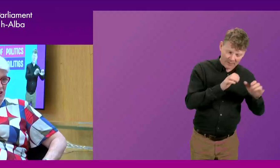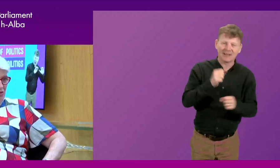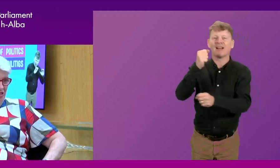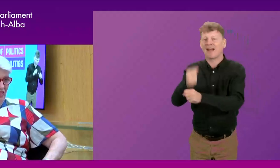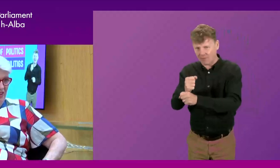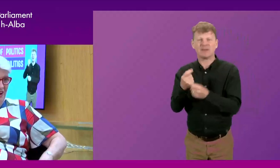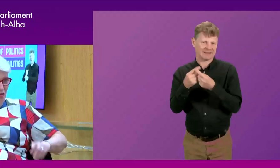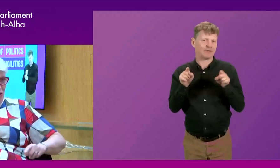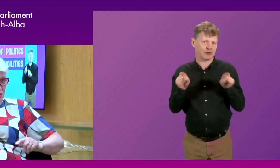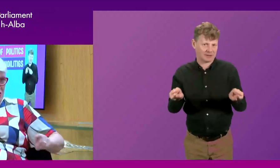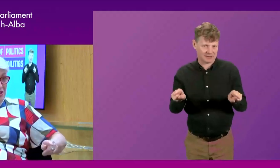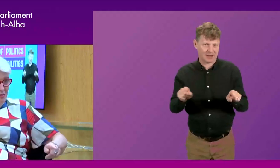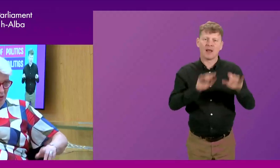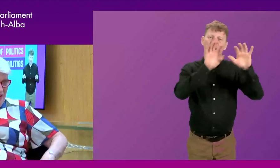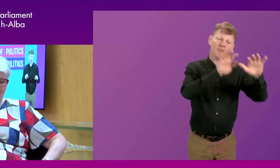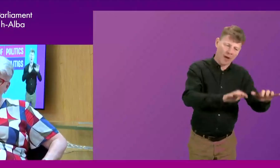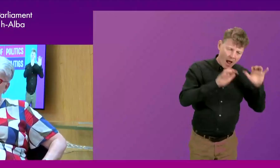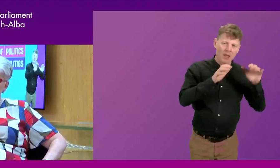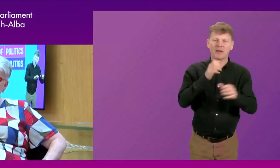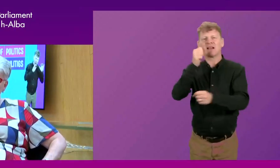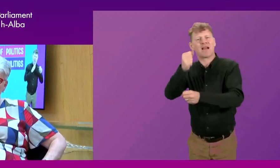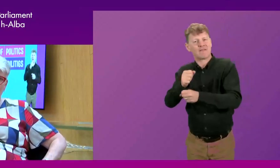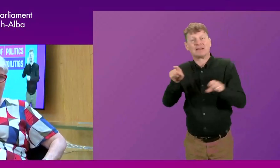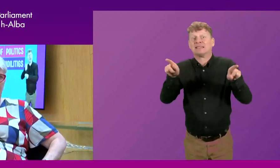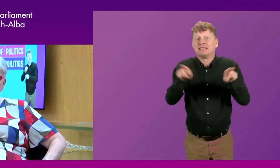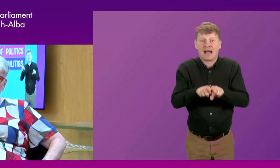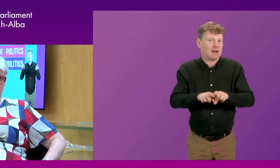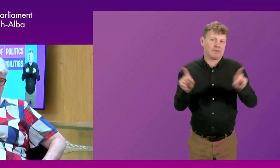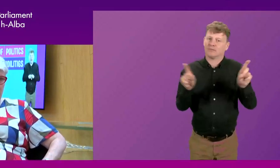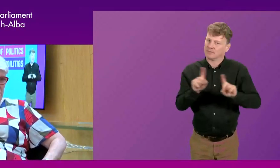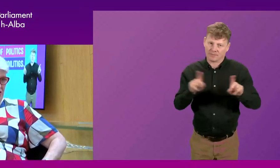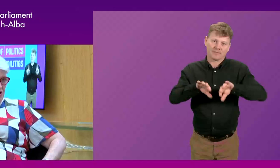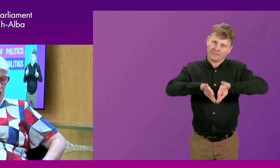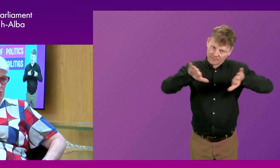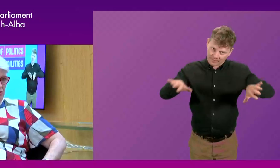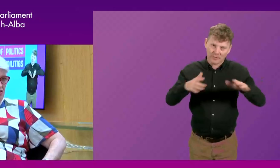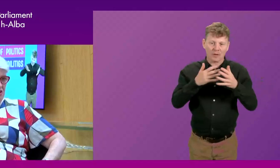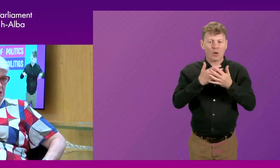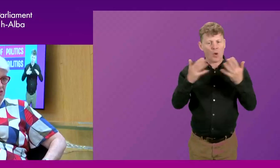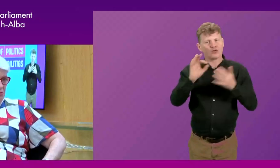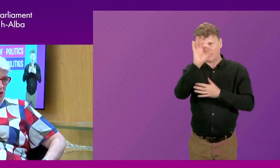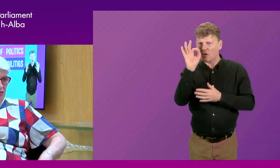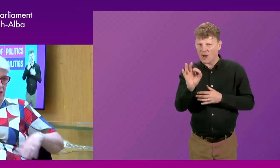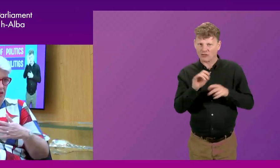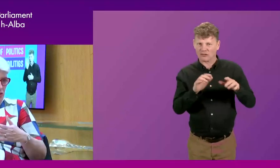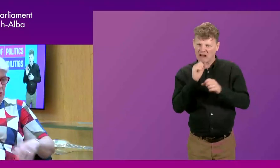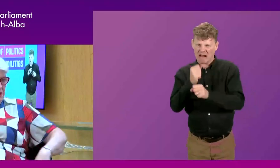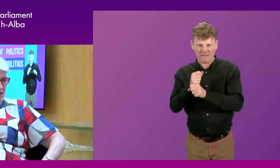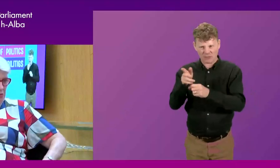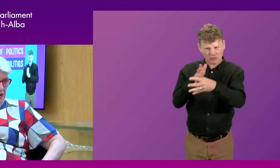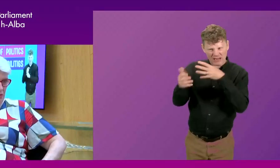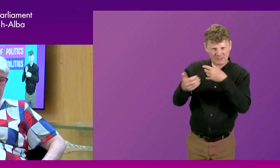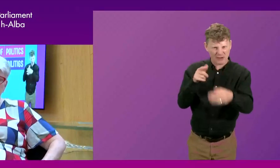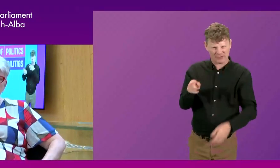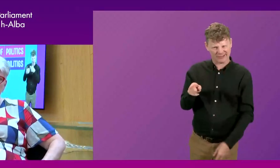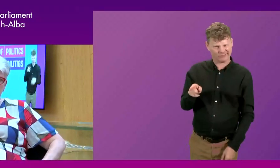because I don't think they are always the same in that situation. And there can be lots of questions about openness and transparency about government that don't apply